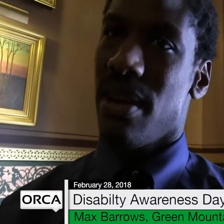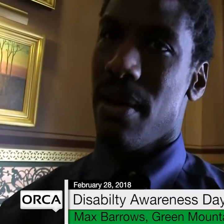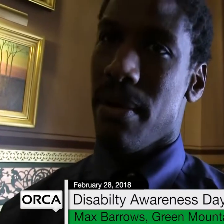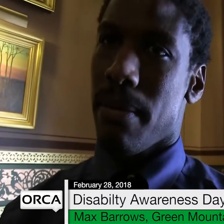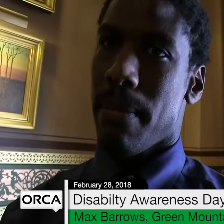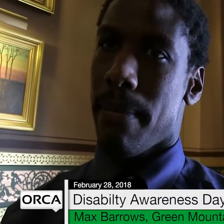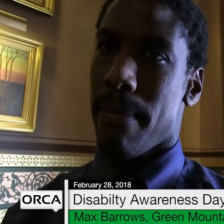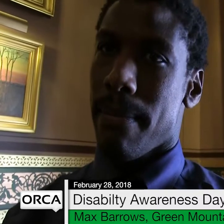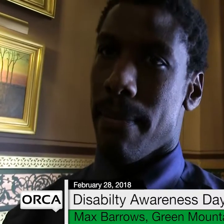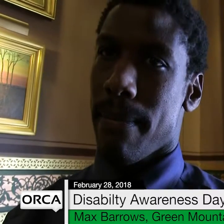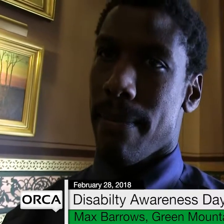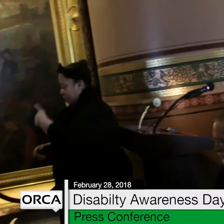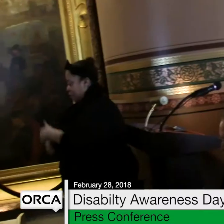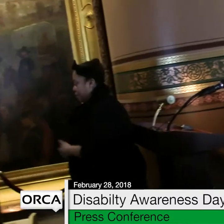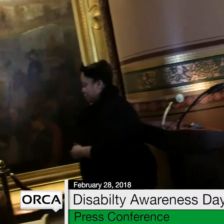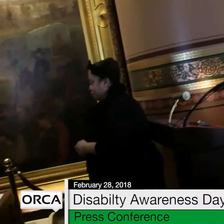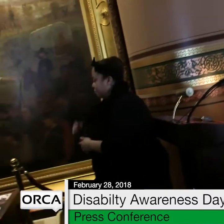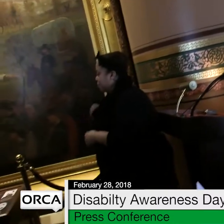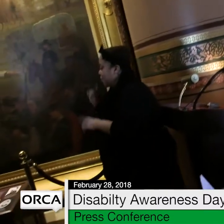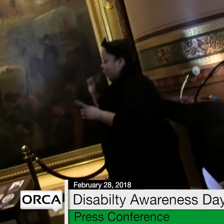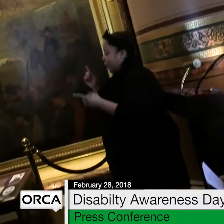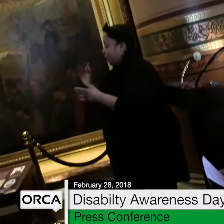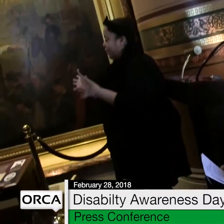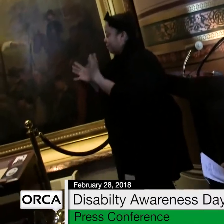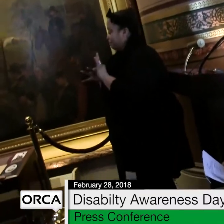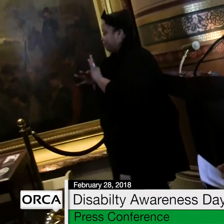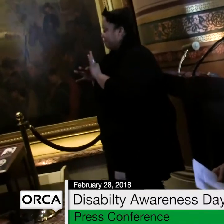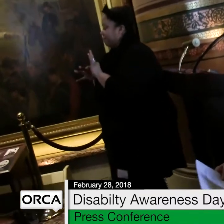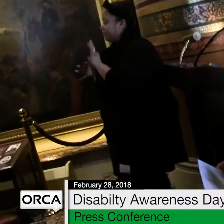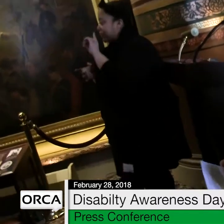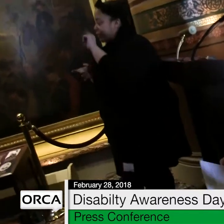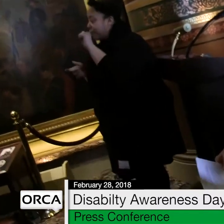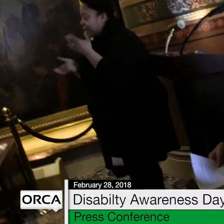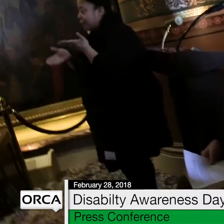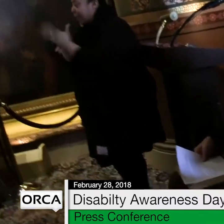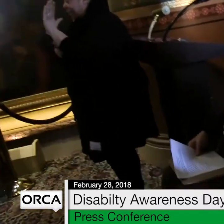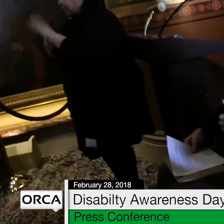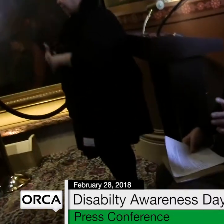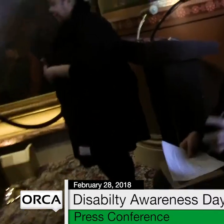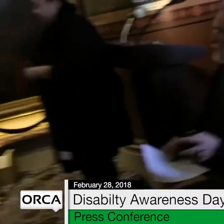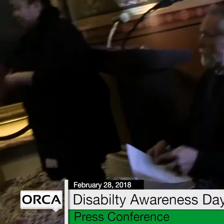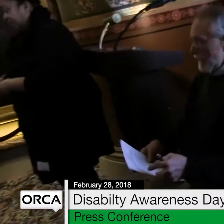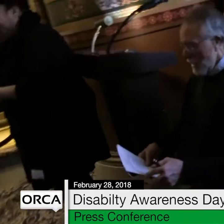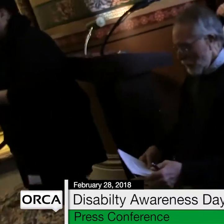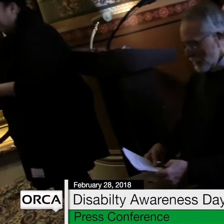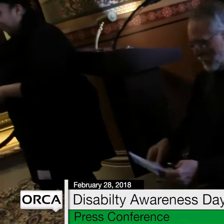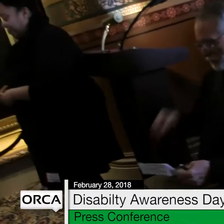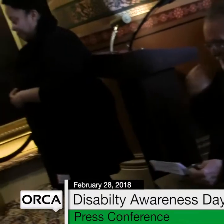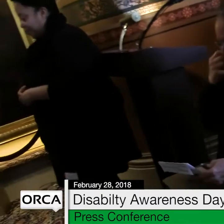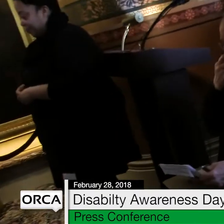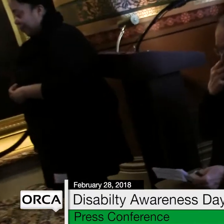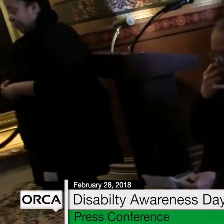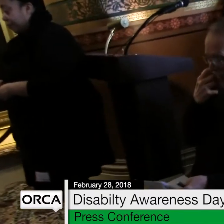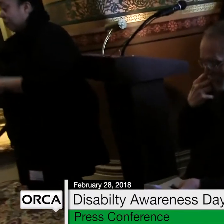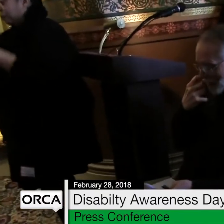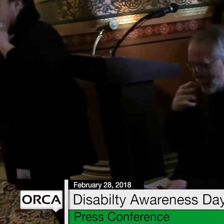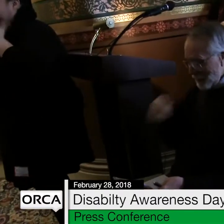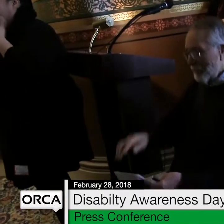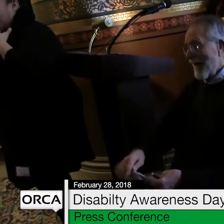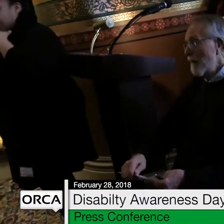heard. Disability rights. I was, in the past, I was their president,